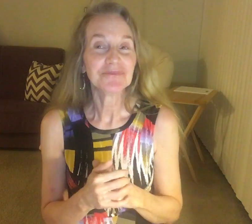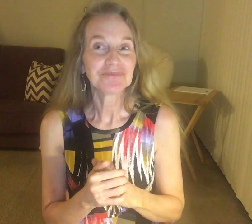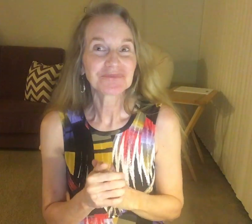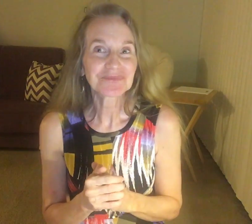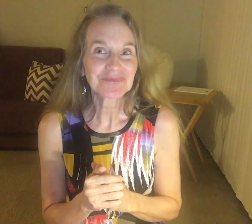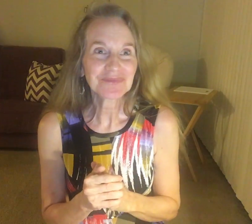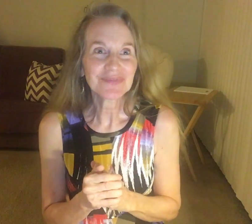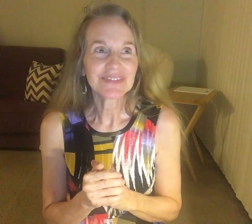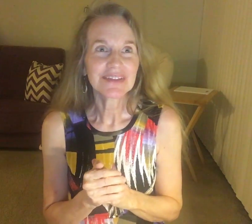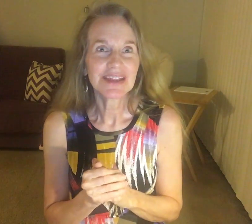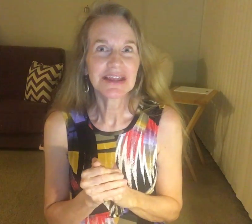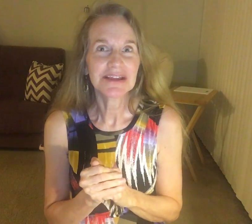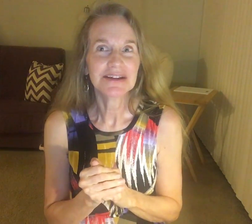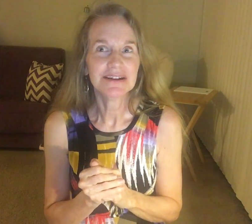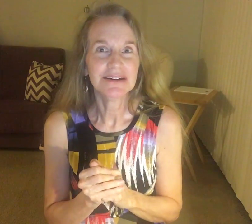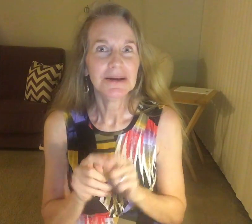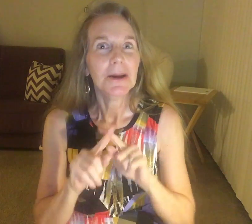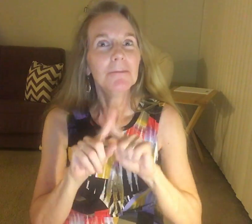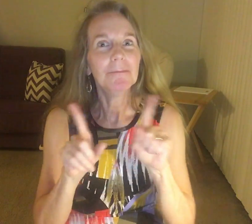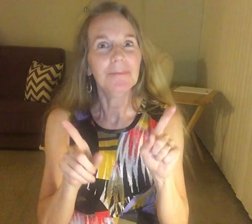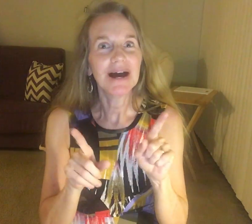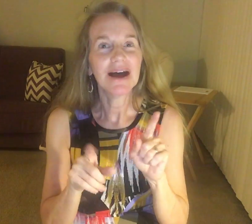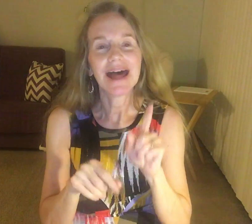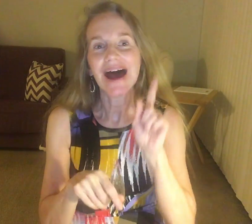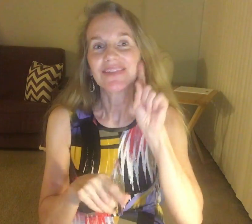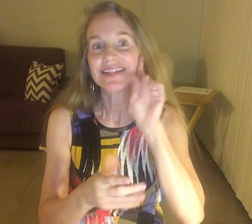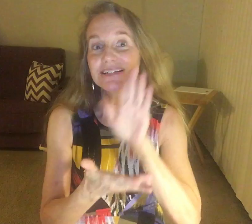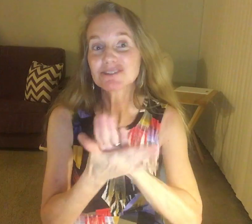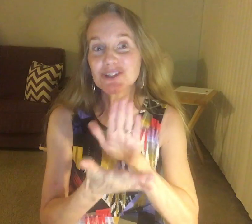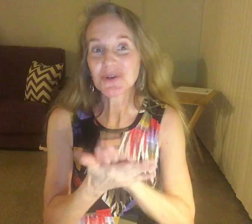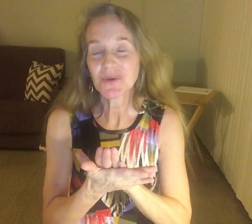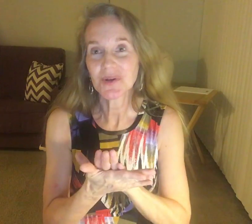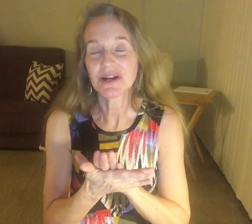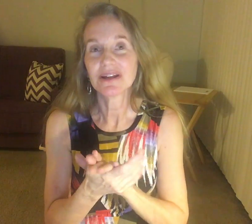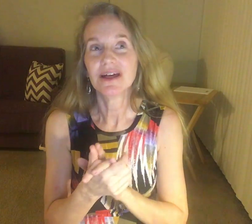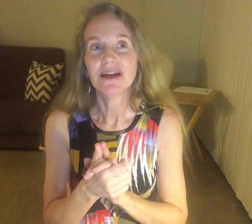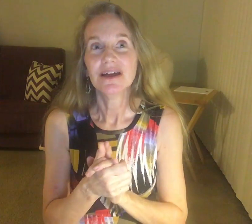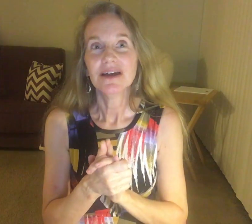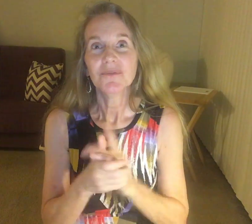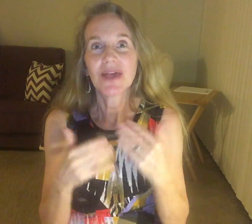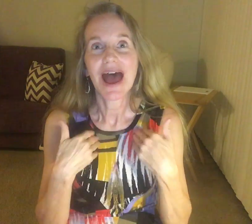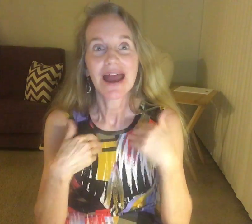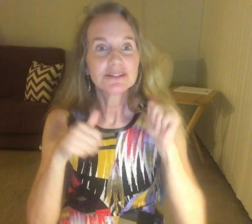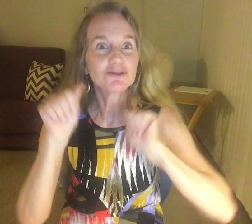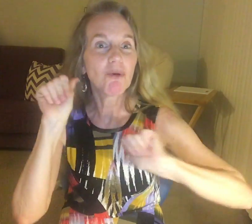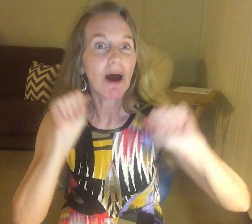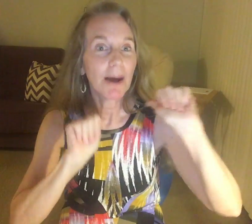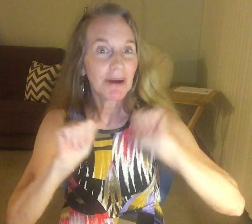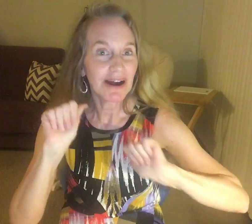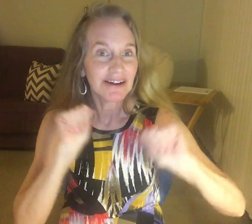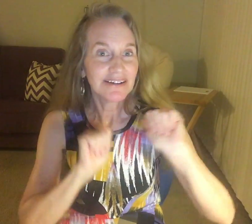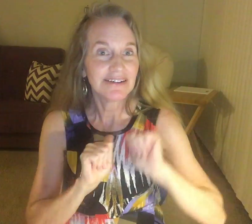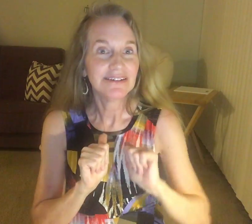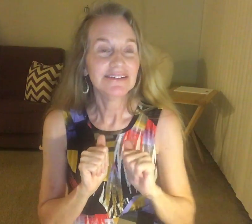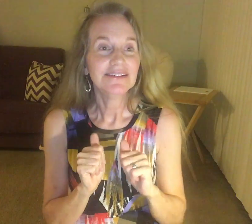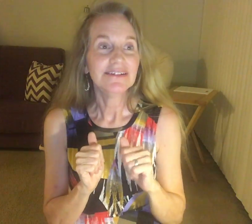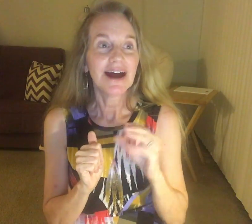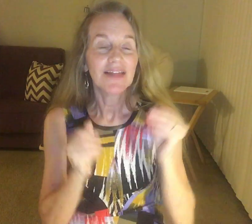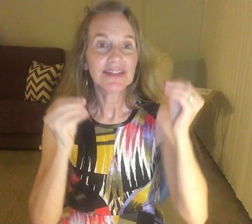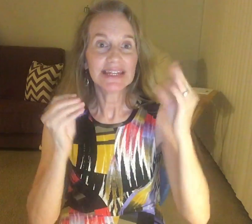but after that period, he had a drama. The